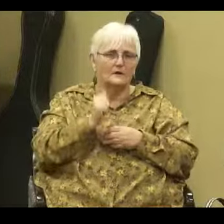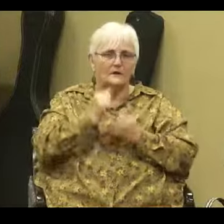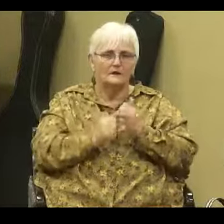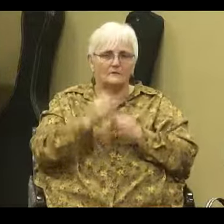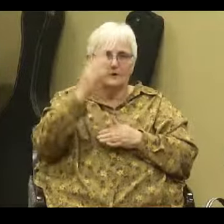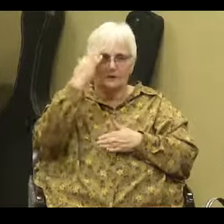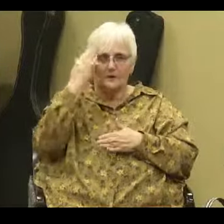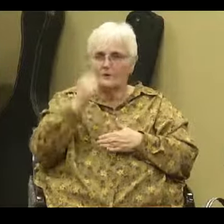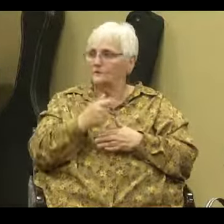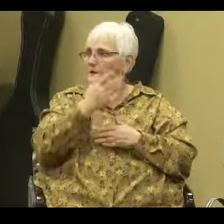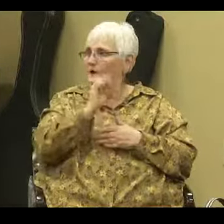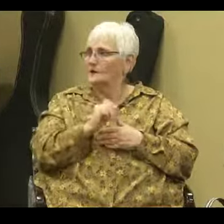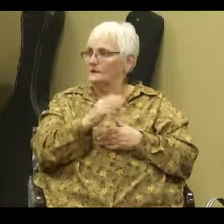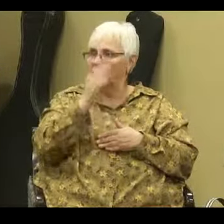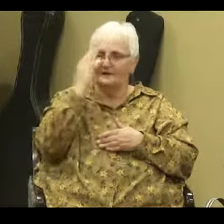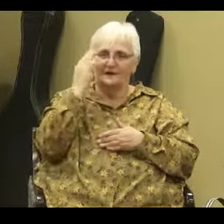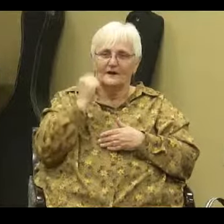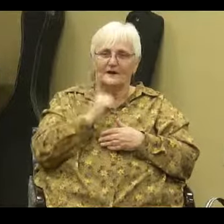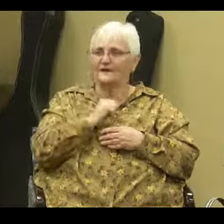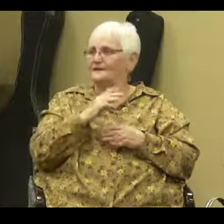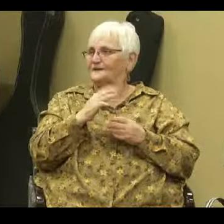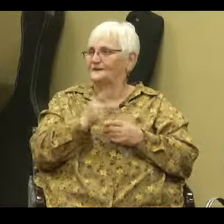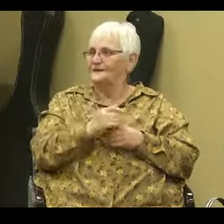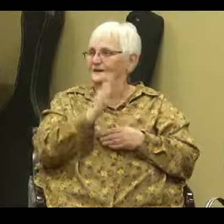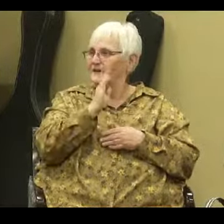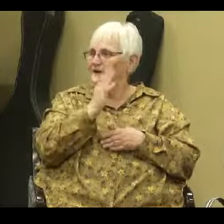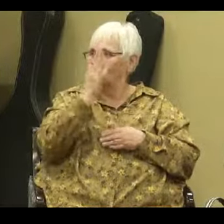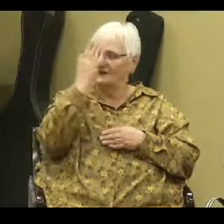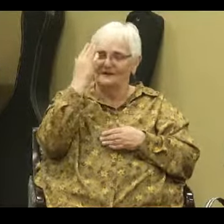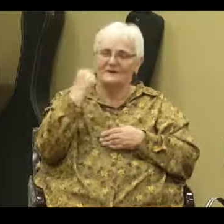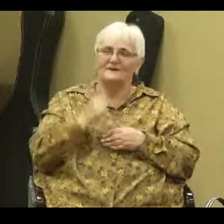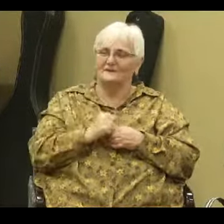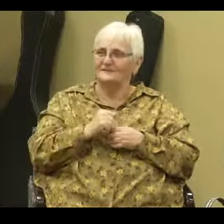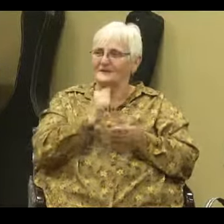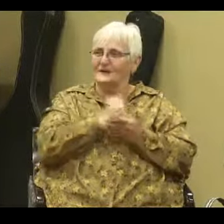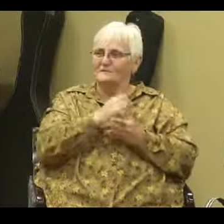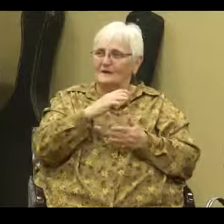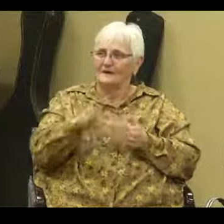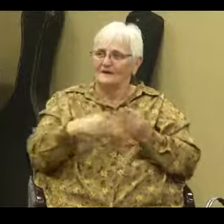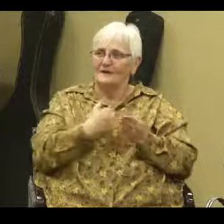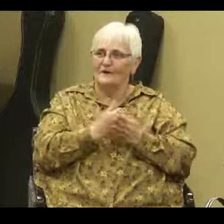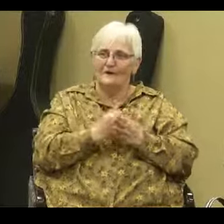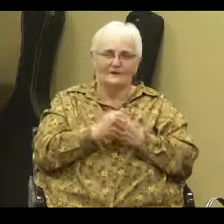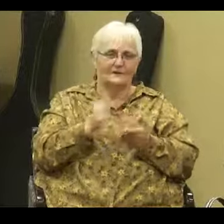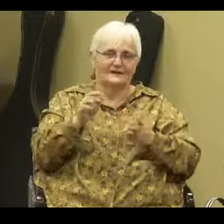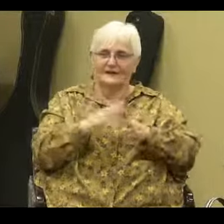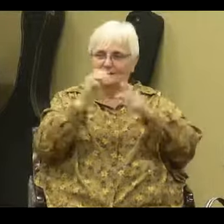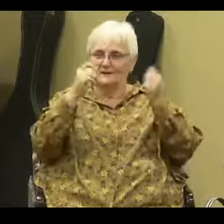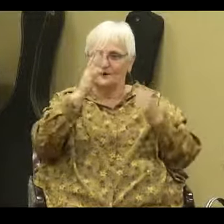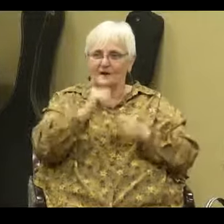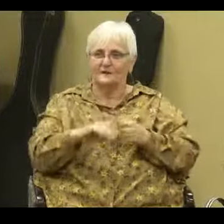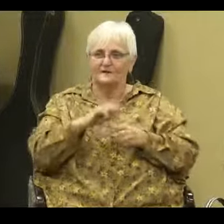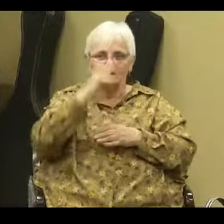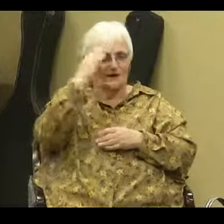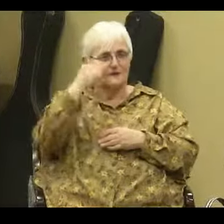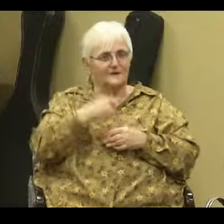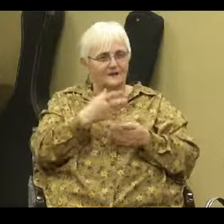what? Godly knowledge, okay? God knows, Amen, all. Hallelujah. He's a God of knowledge and He gives us His knowledge.